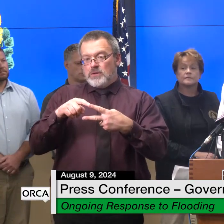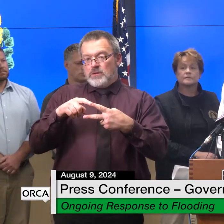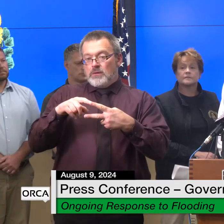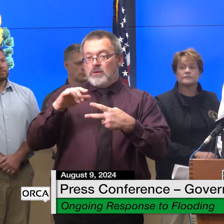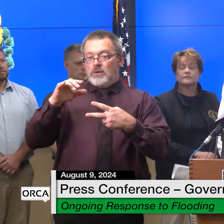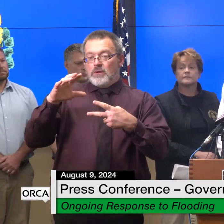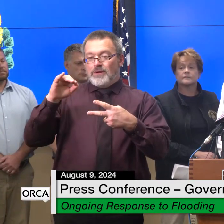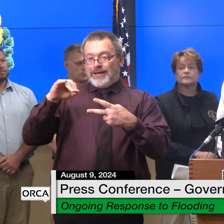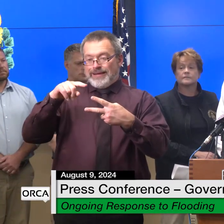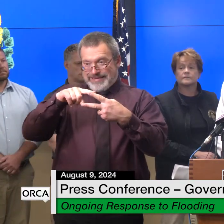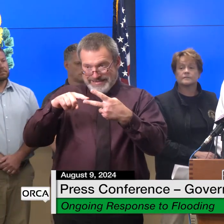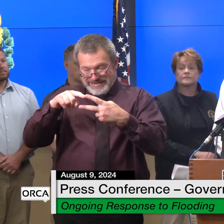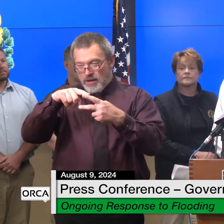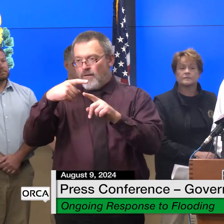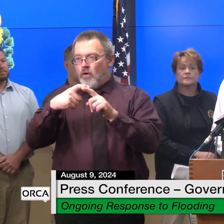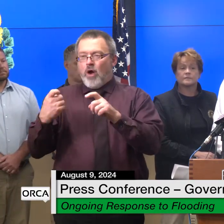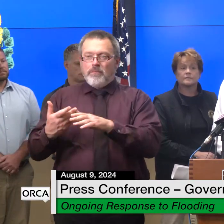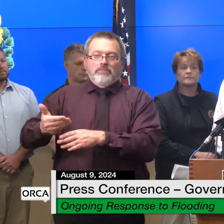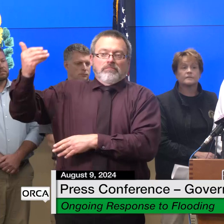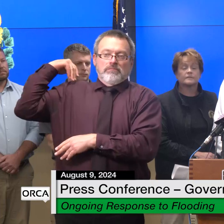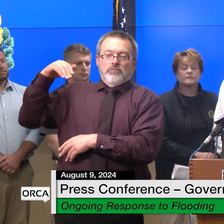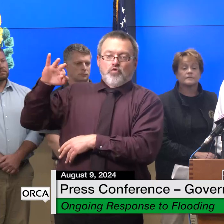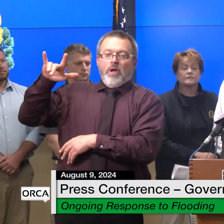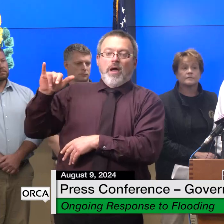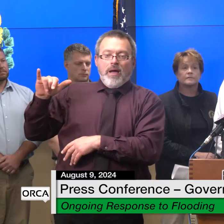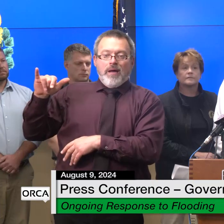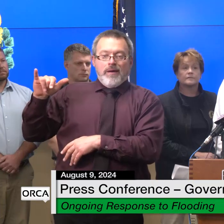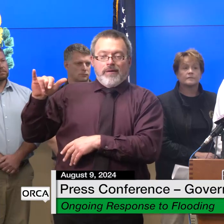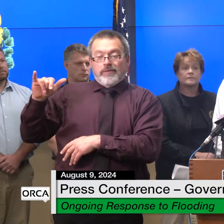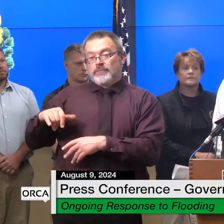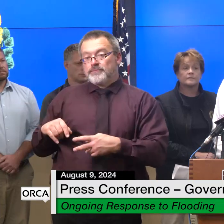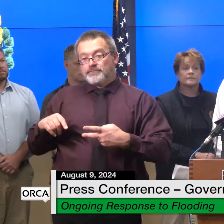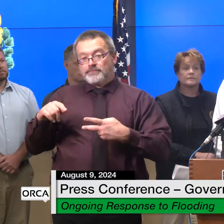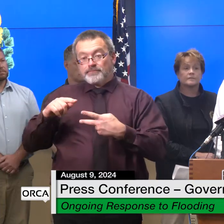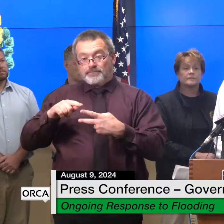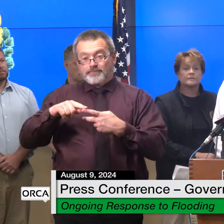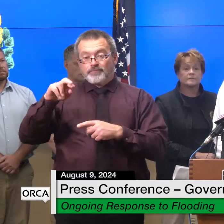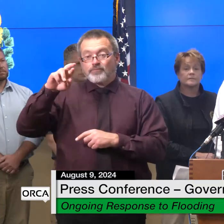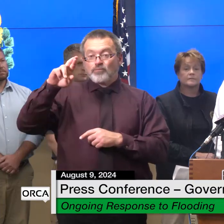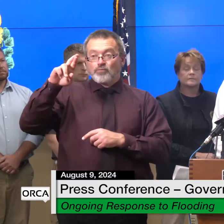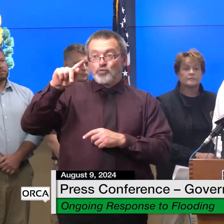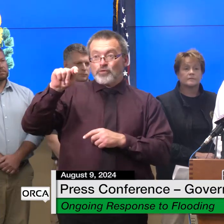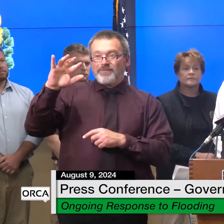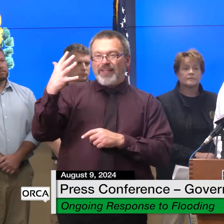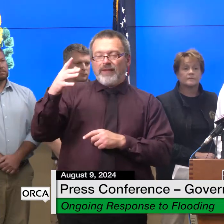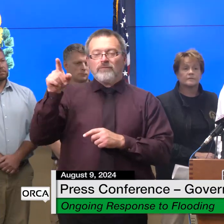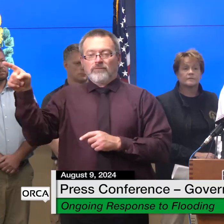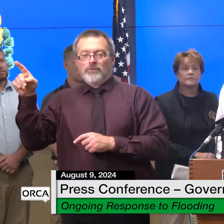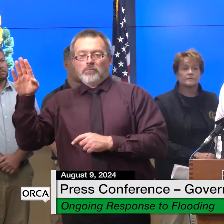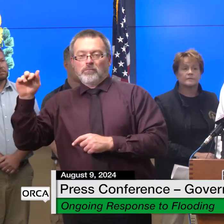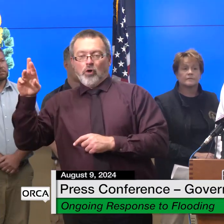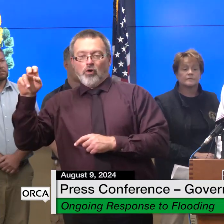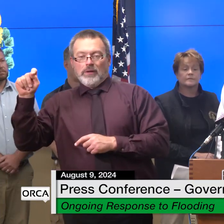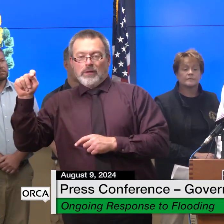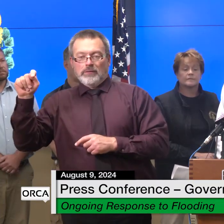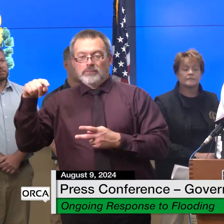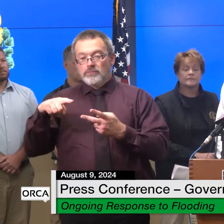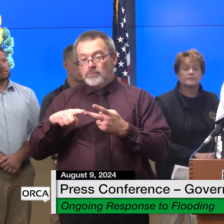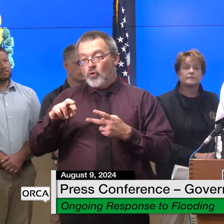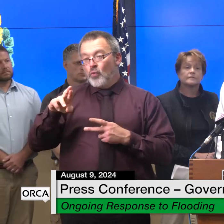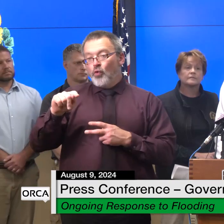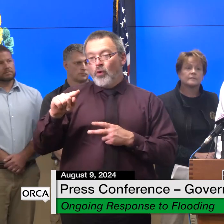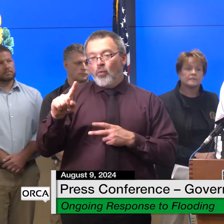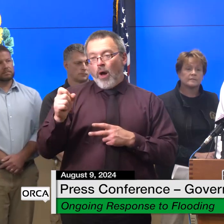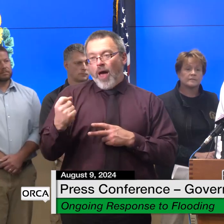of july storms and they are route 5 and barnet and route 111 at the